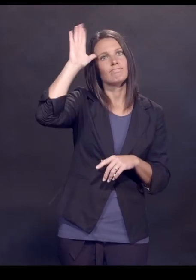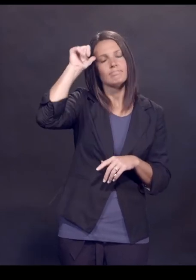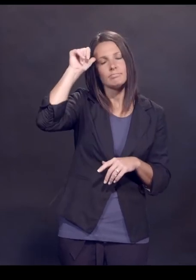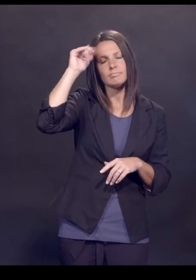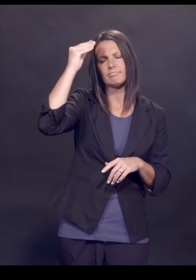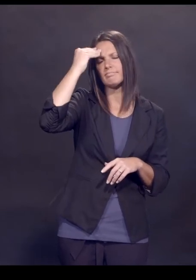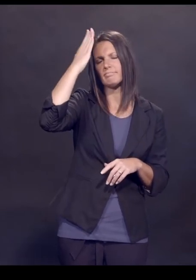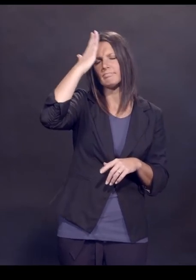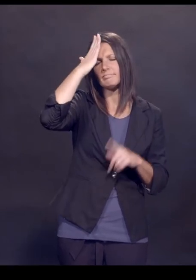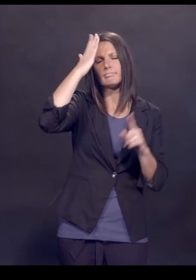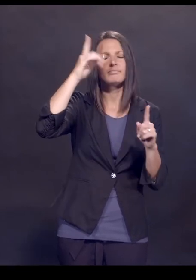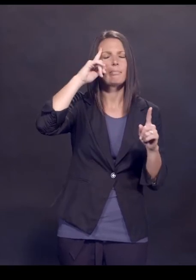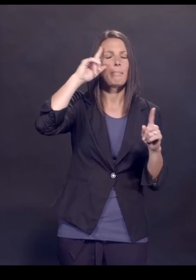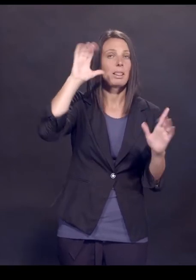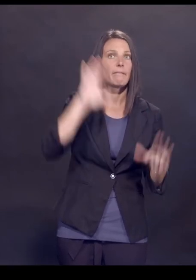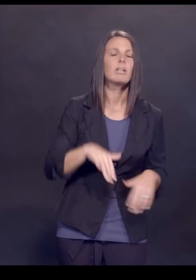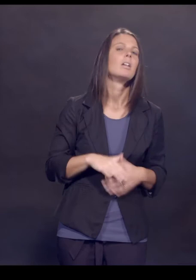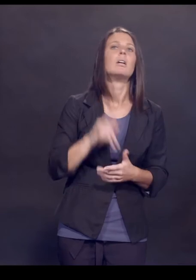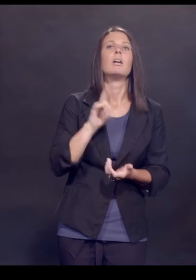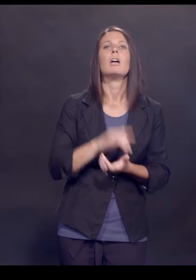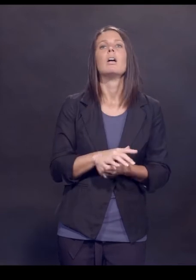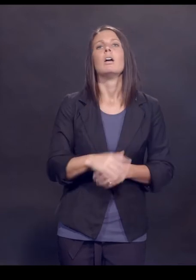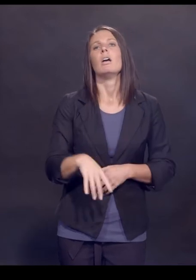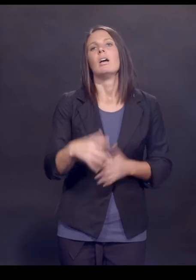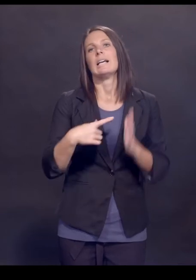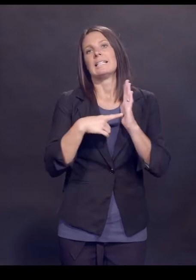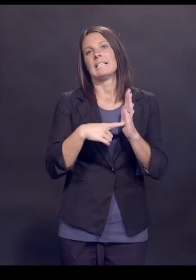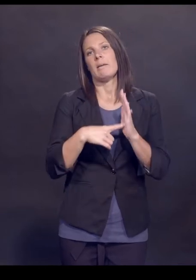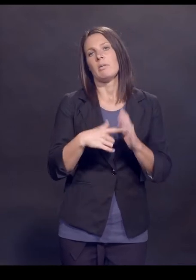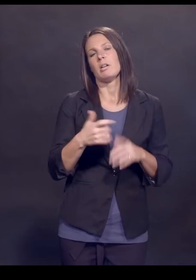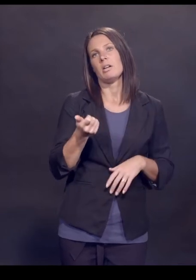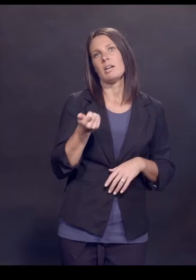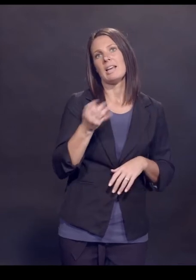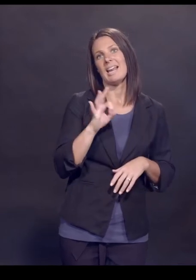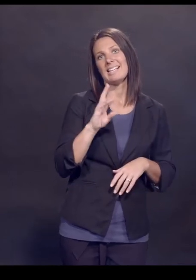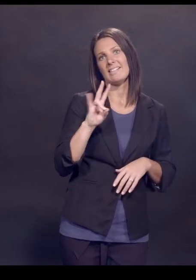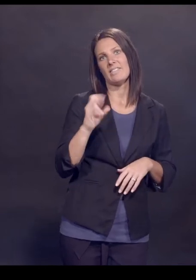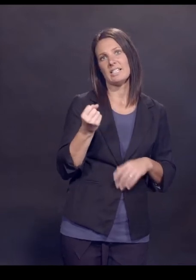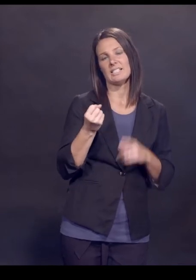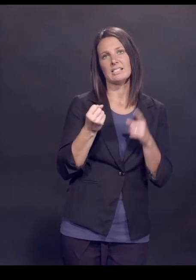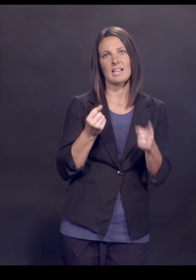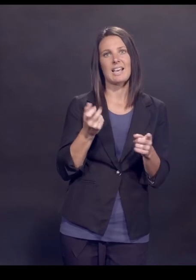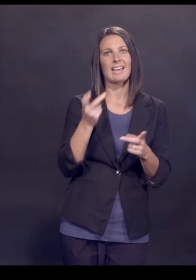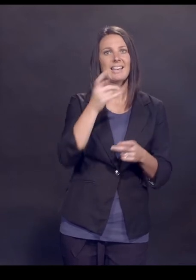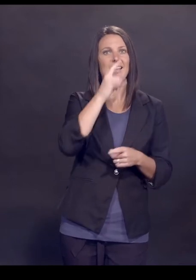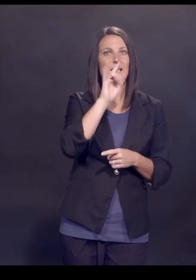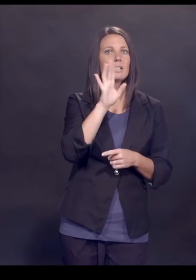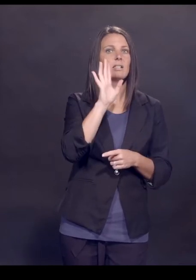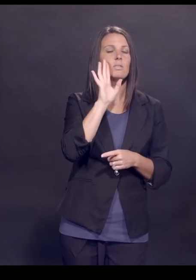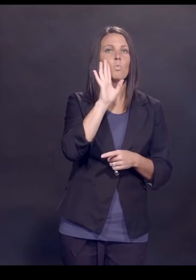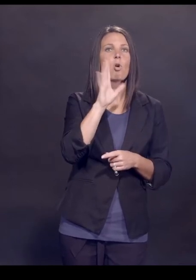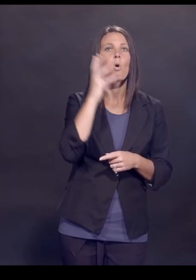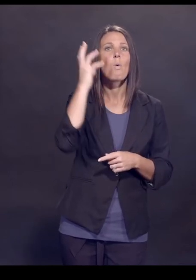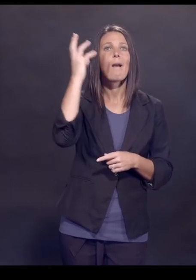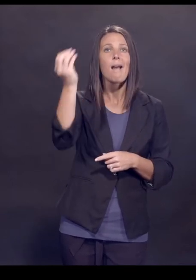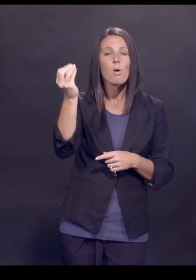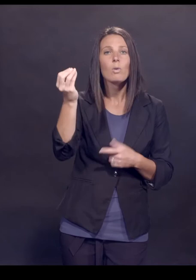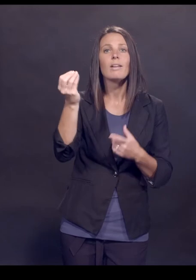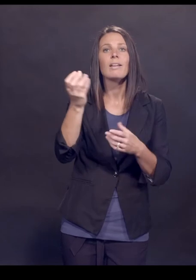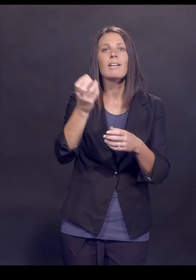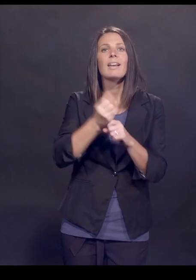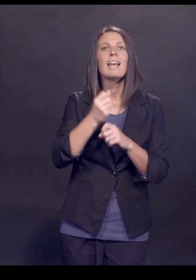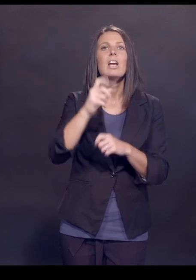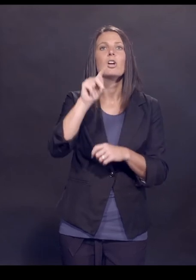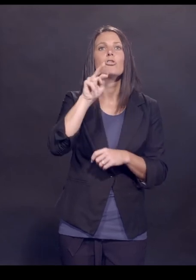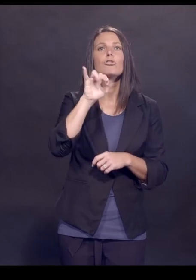now. I mean, so I'll give you an example of that. There was born in the 1970s the notion that kids would go trick-or-treating and they would get a candy